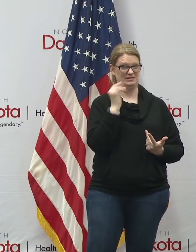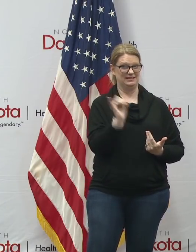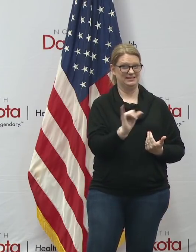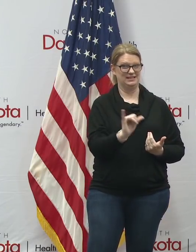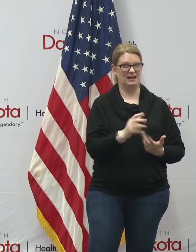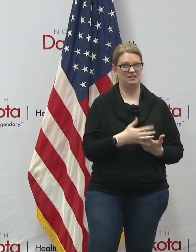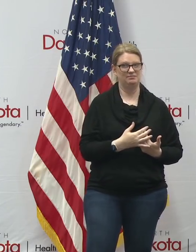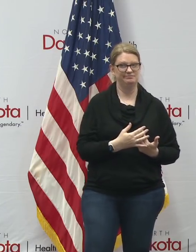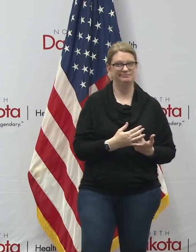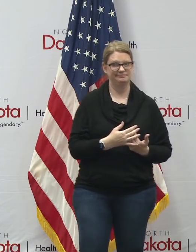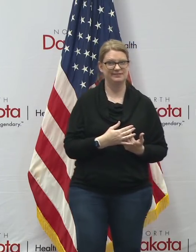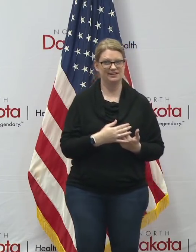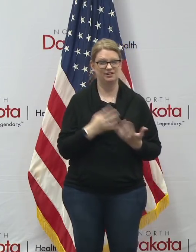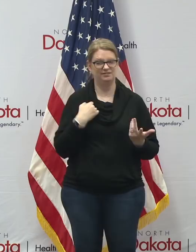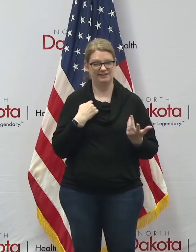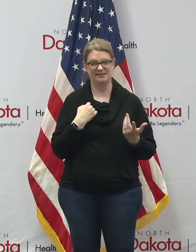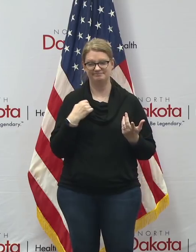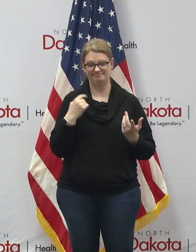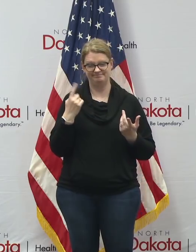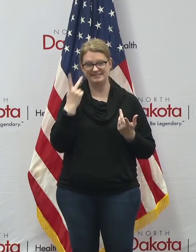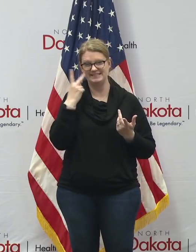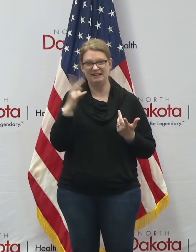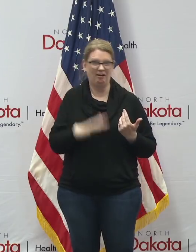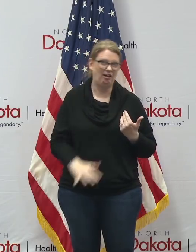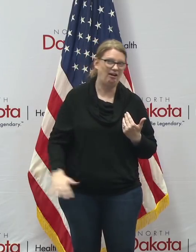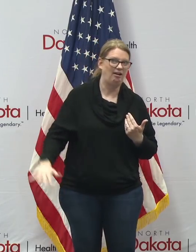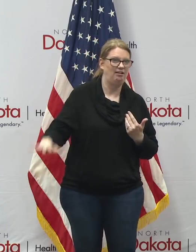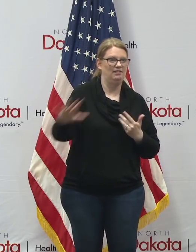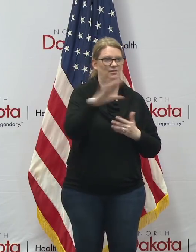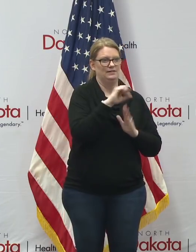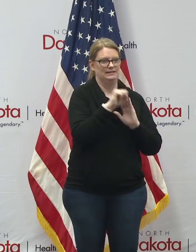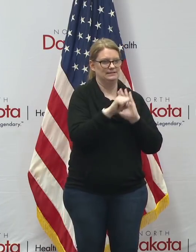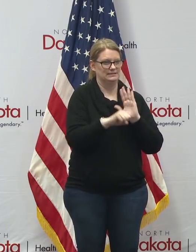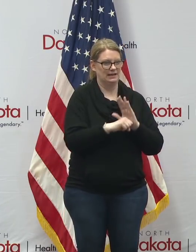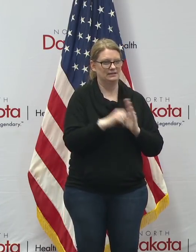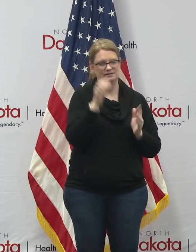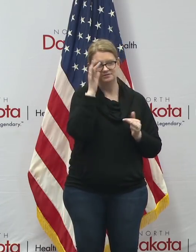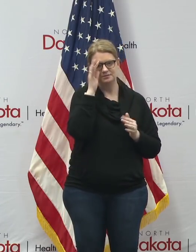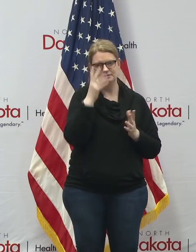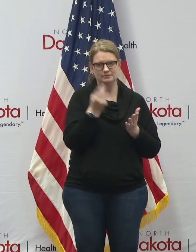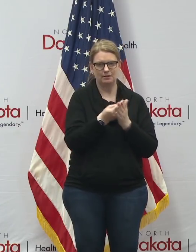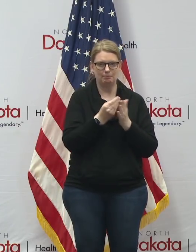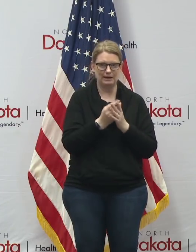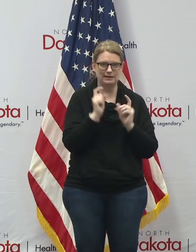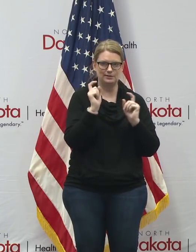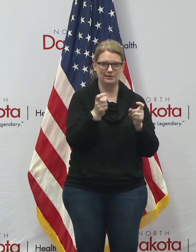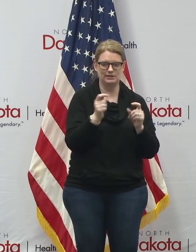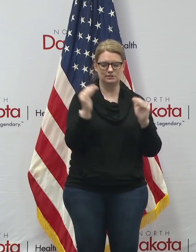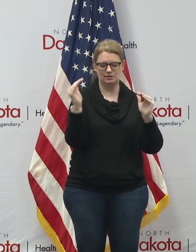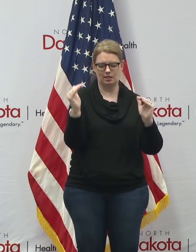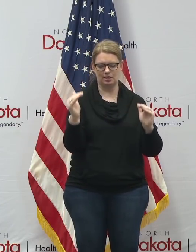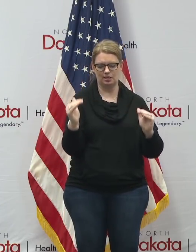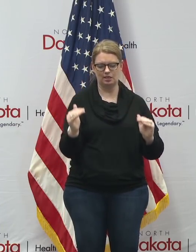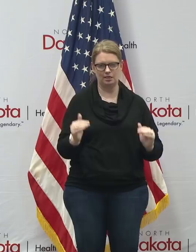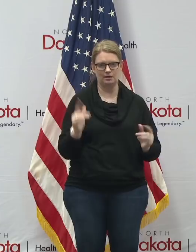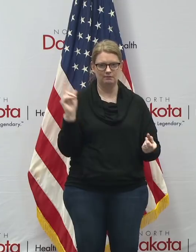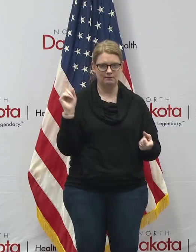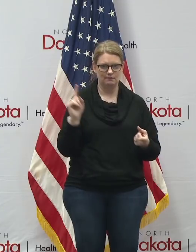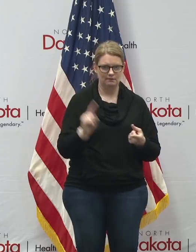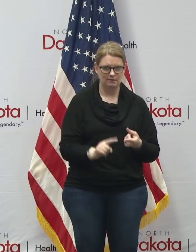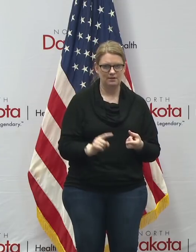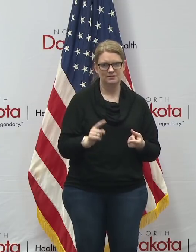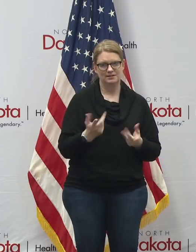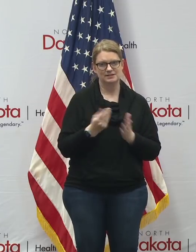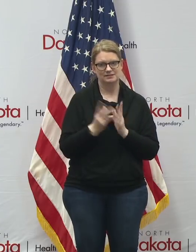or hearing about happening uh everywhere just the donations are going to be going down because people's income